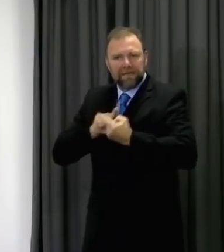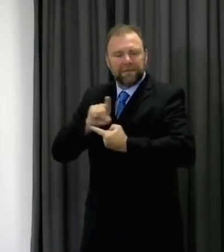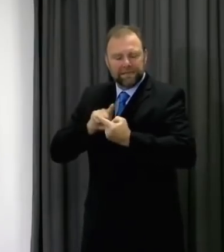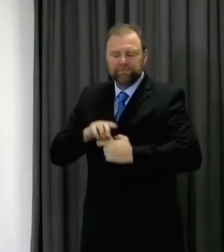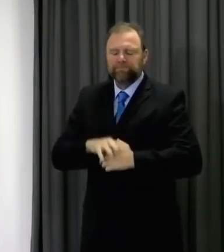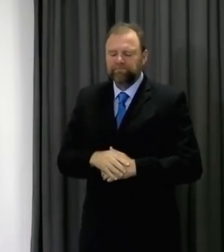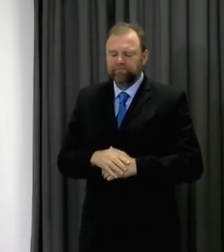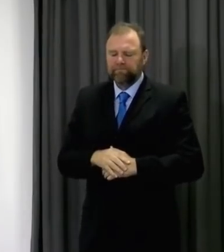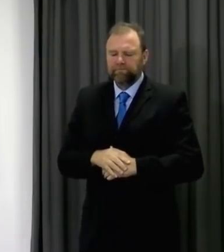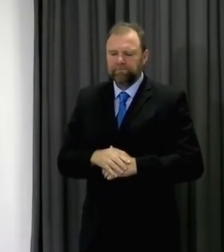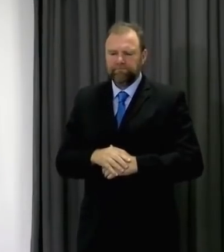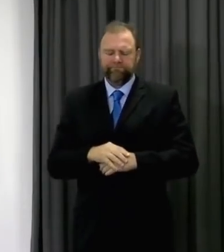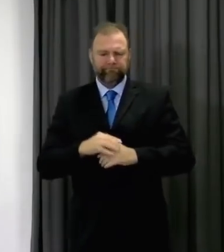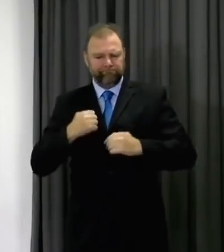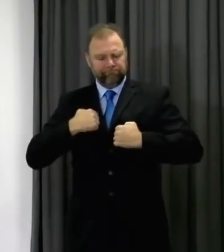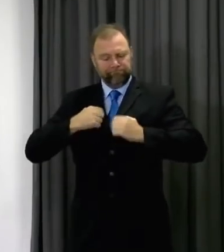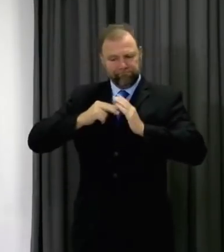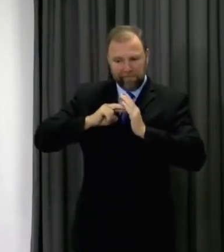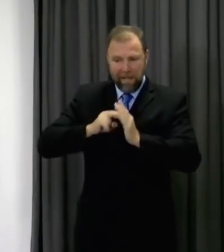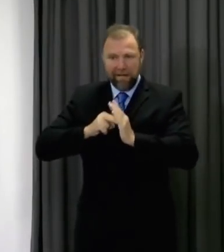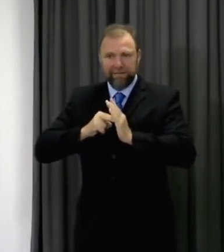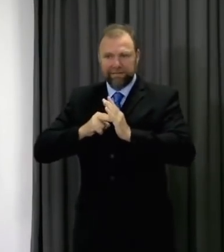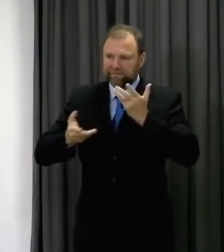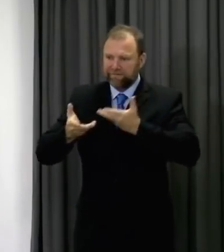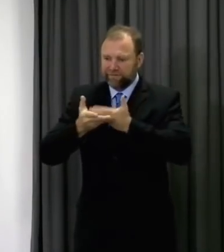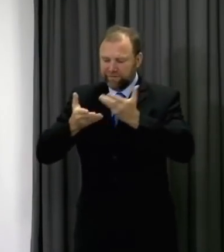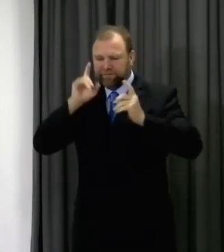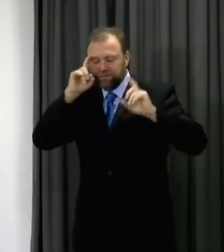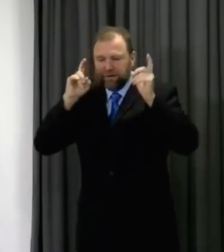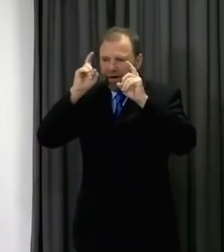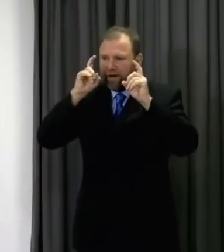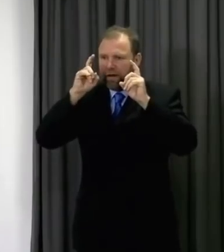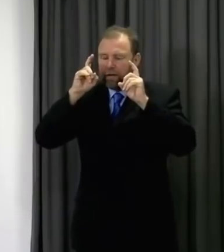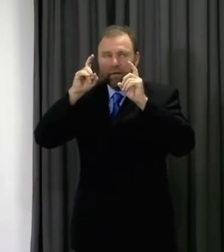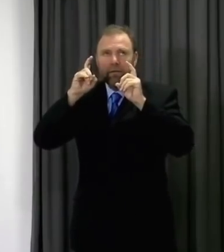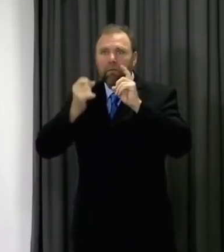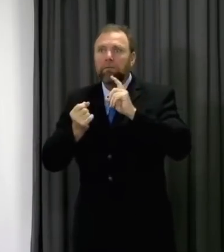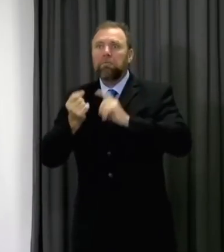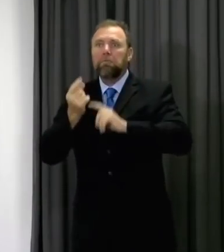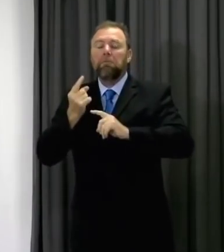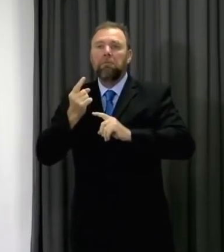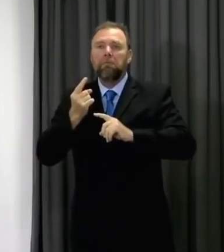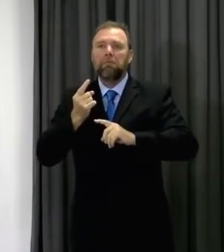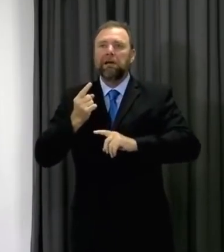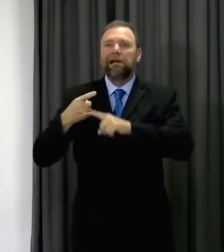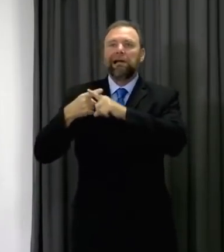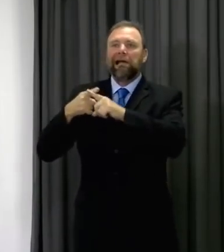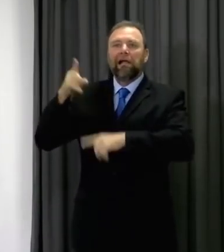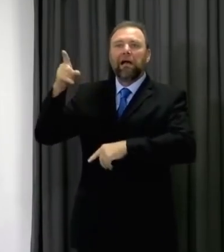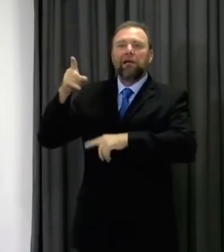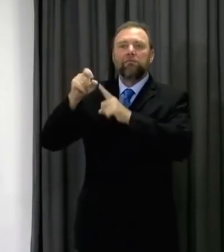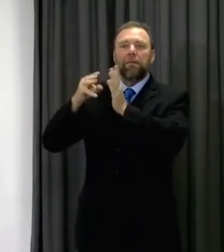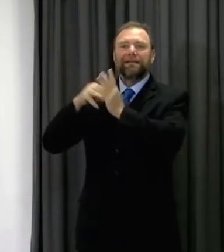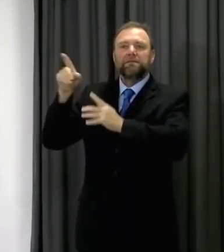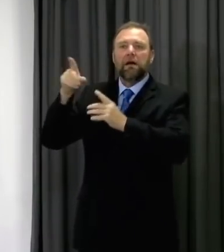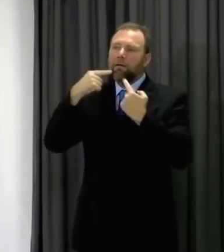Our plans and our discussions have had to adapt to the unexpected announcement by the Prime Minister